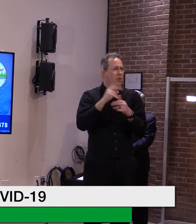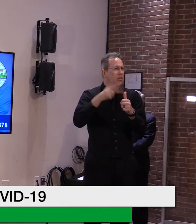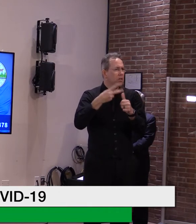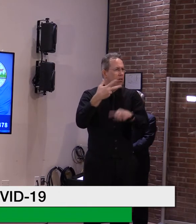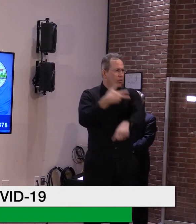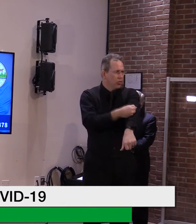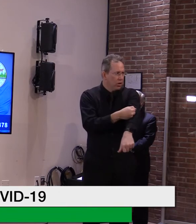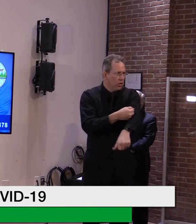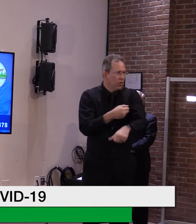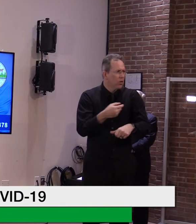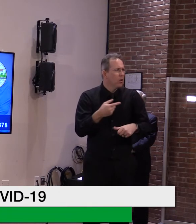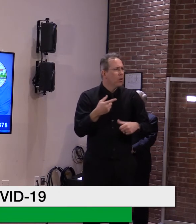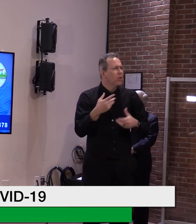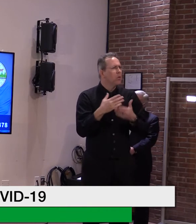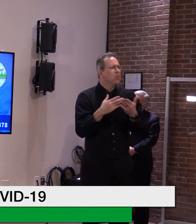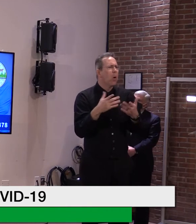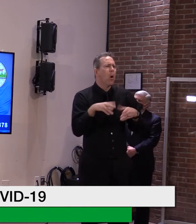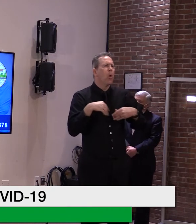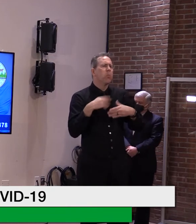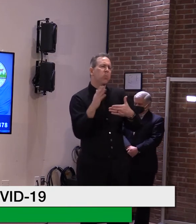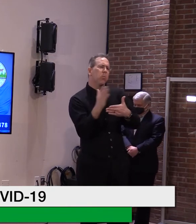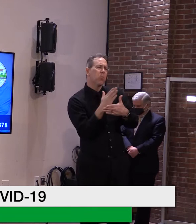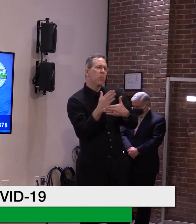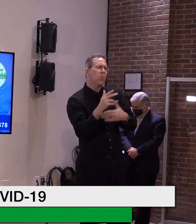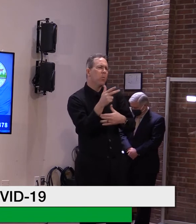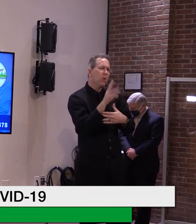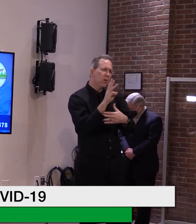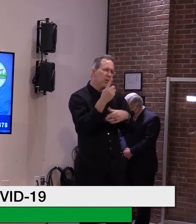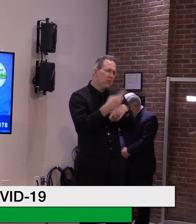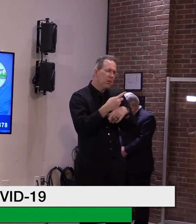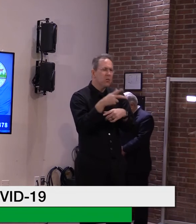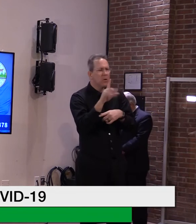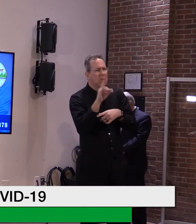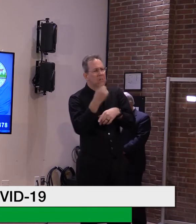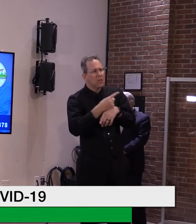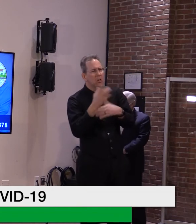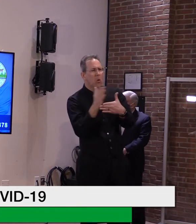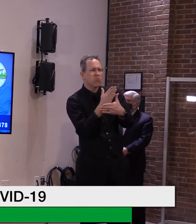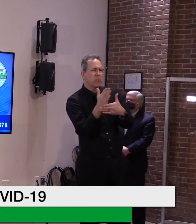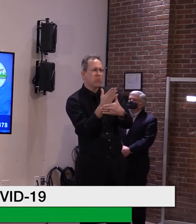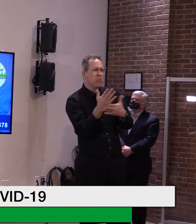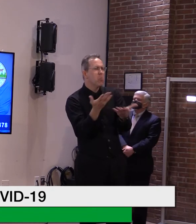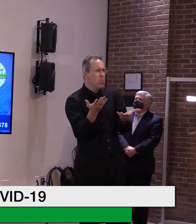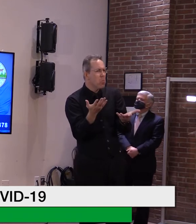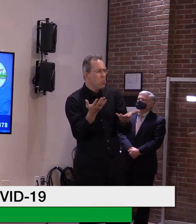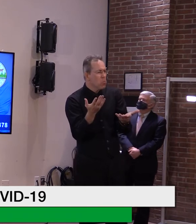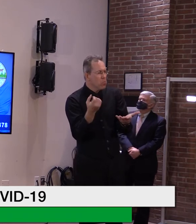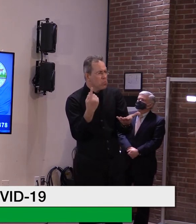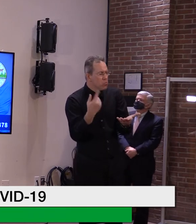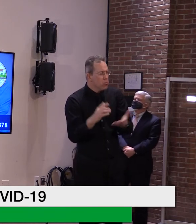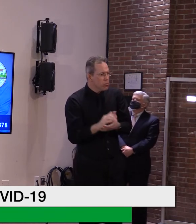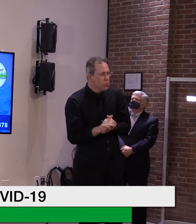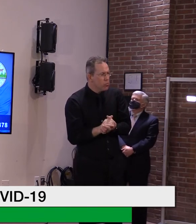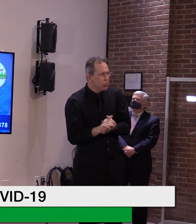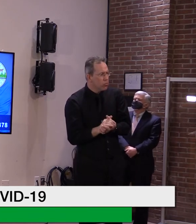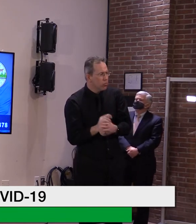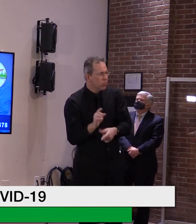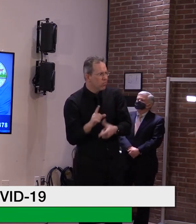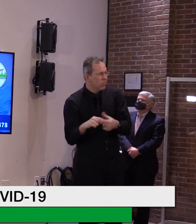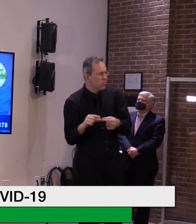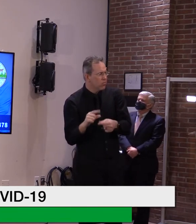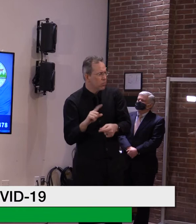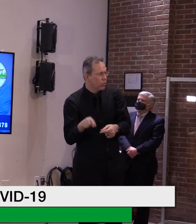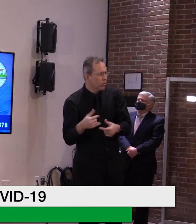have a shorter interlude. Um, that's not what she says is it's not